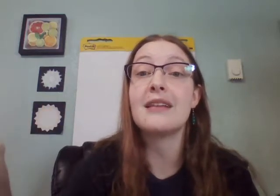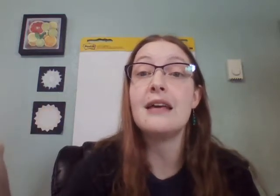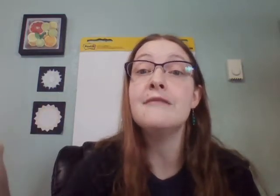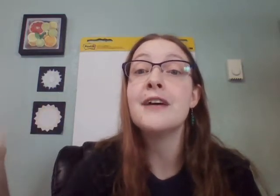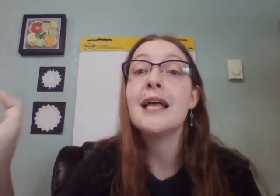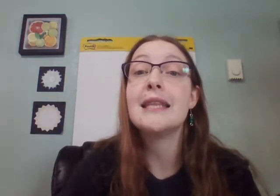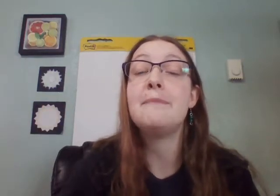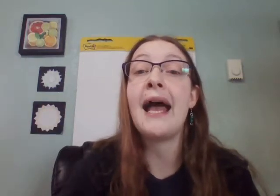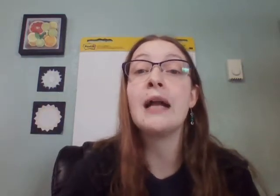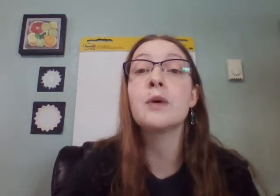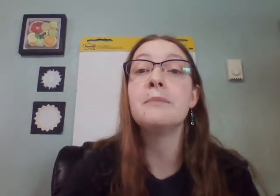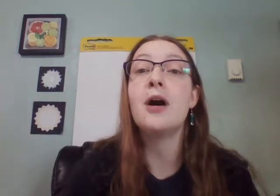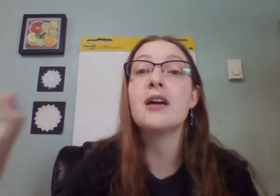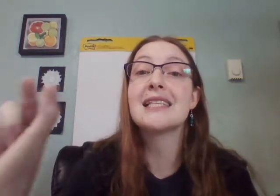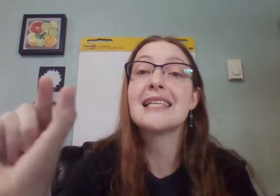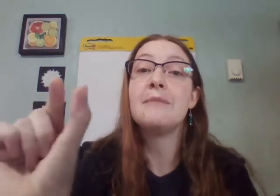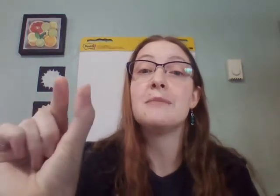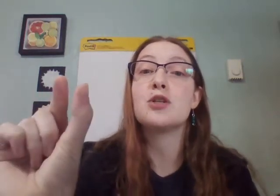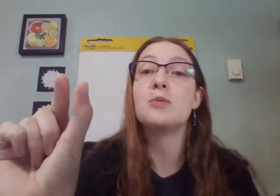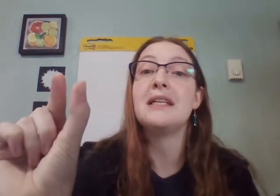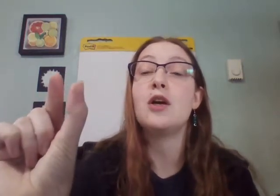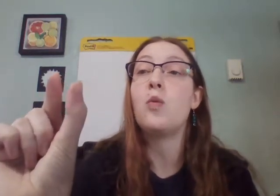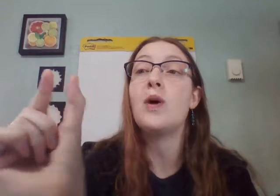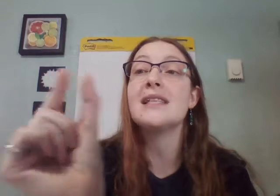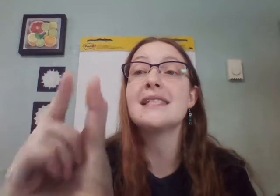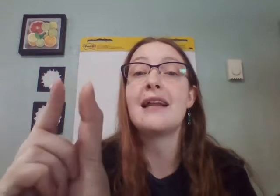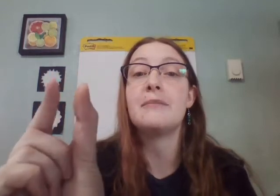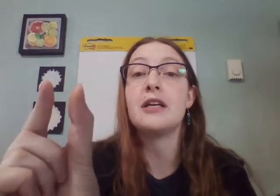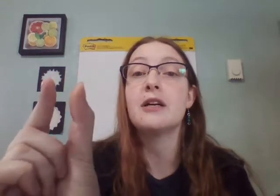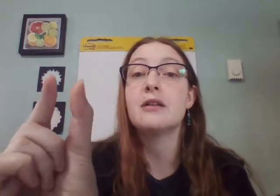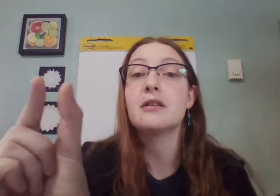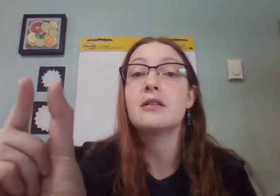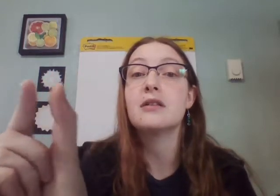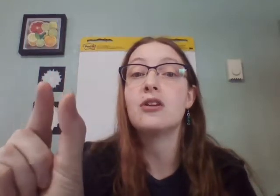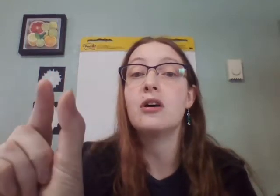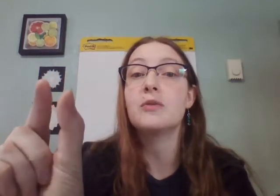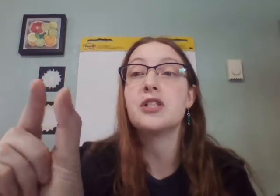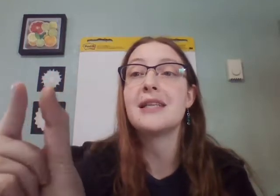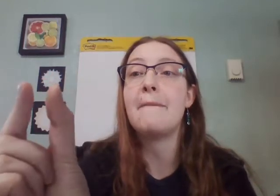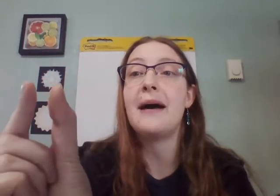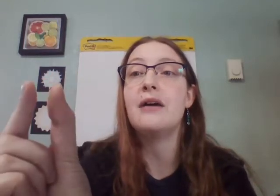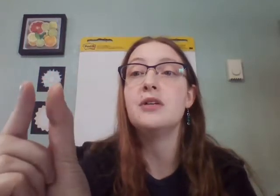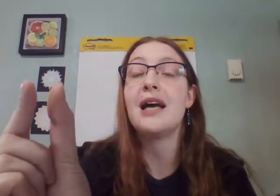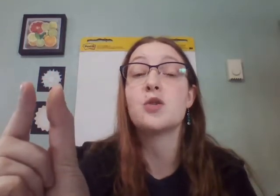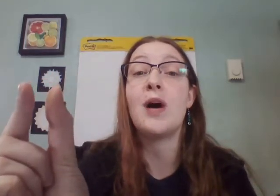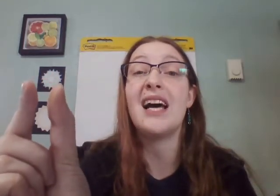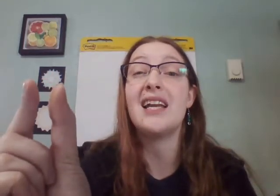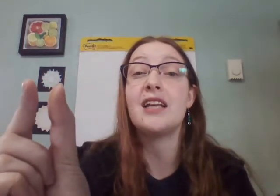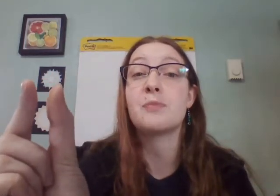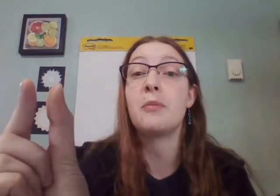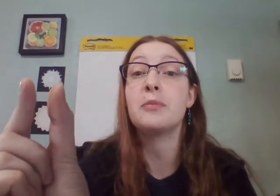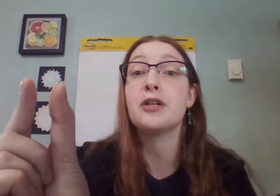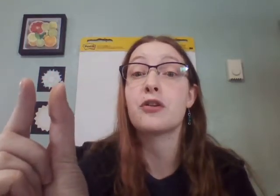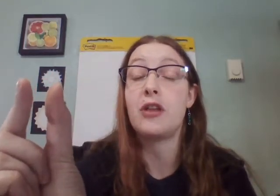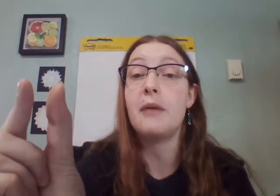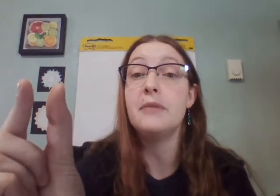live, the bagworm moths can be between one centimeter long, which is about as wide as probably your thumb,